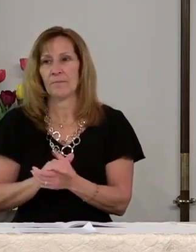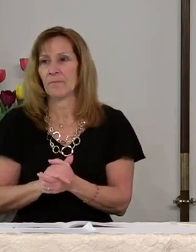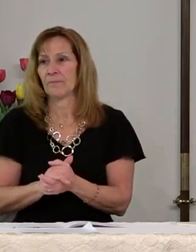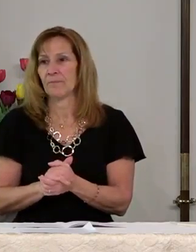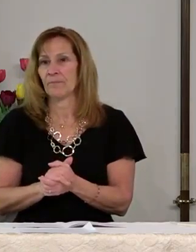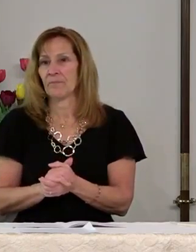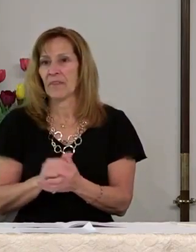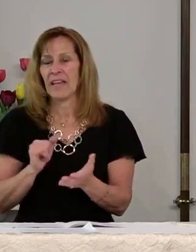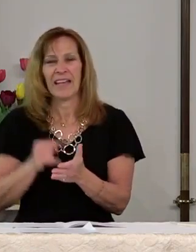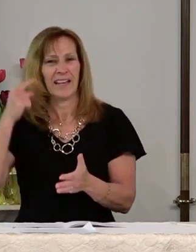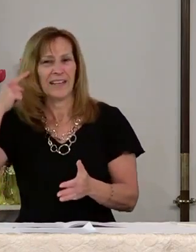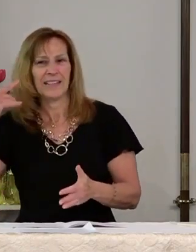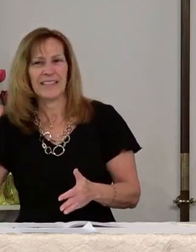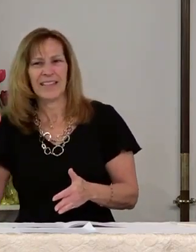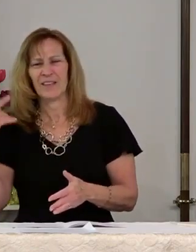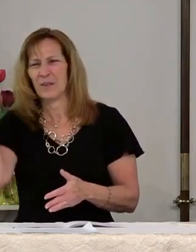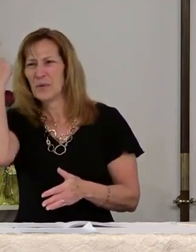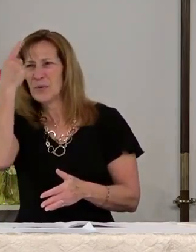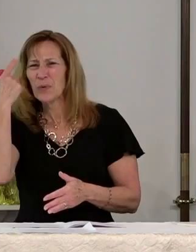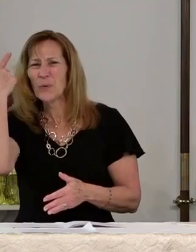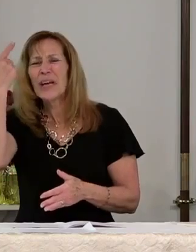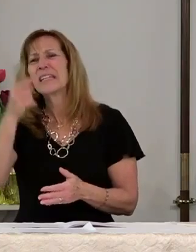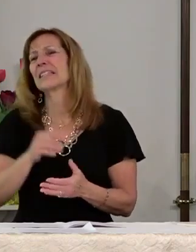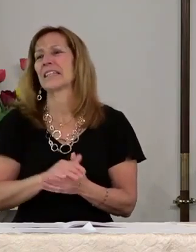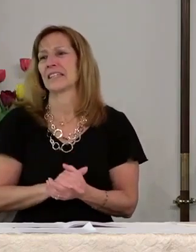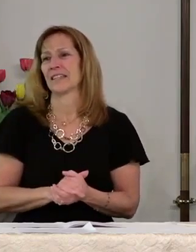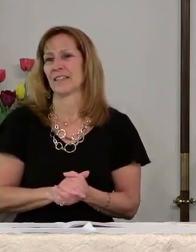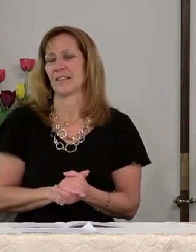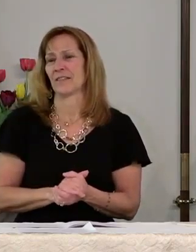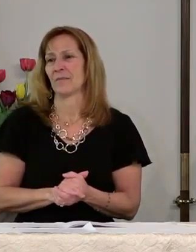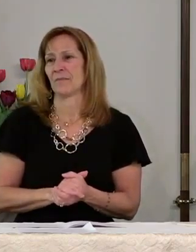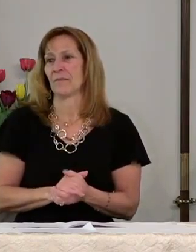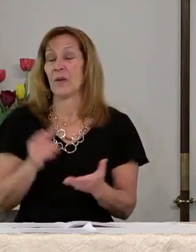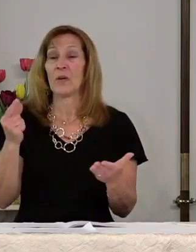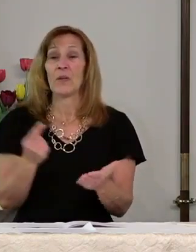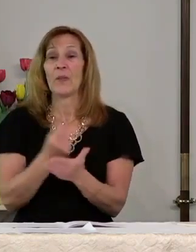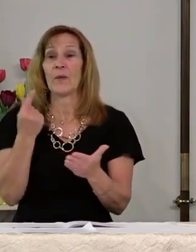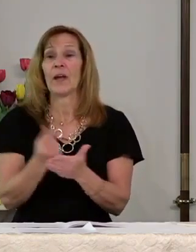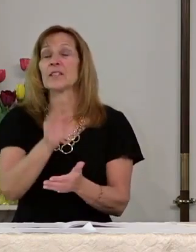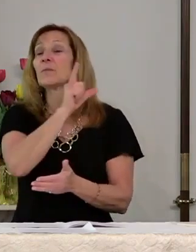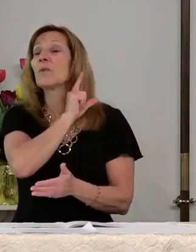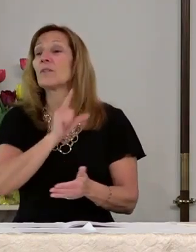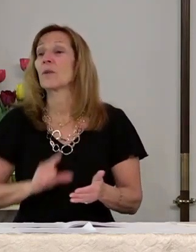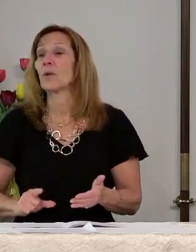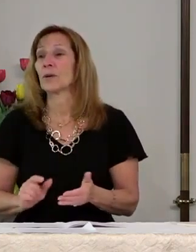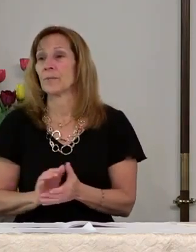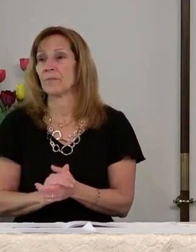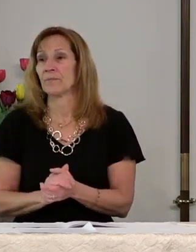It sounded like crazy talk. The Gospel of the Lord.